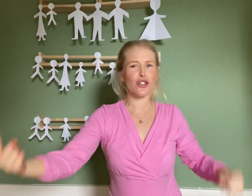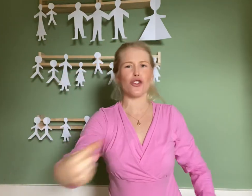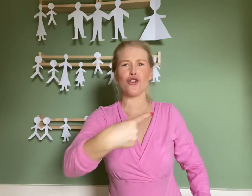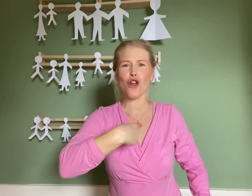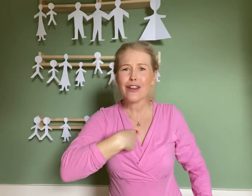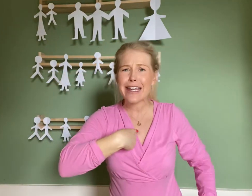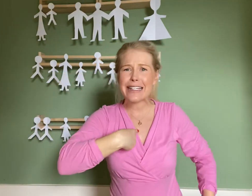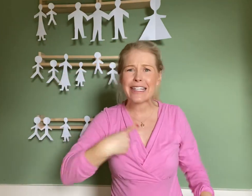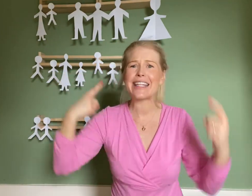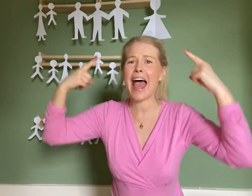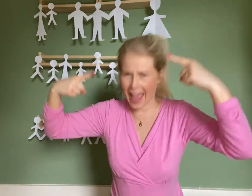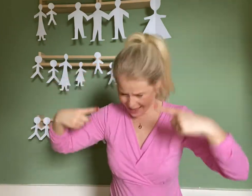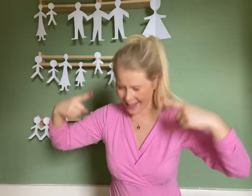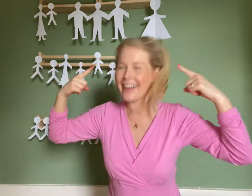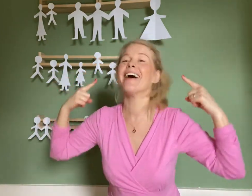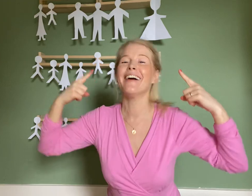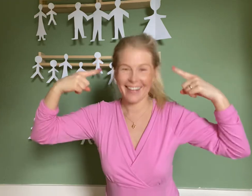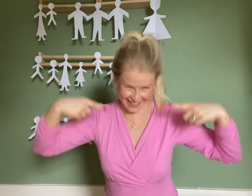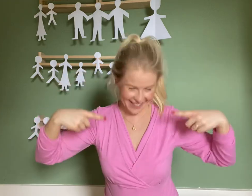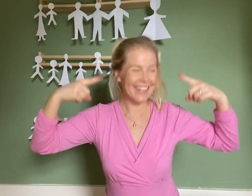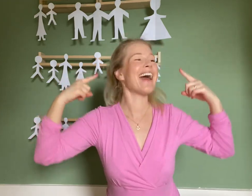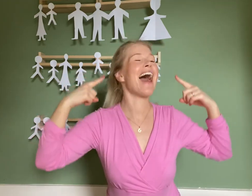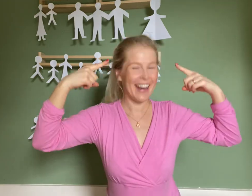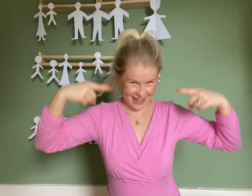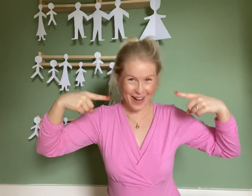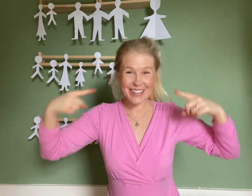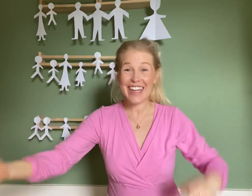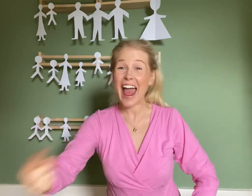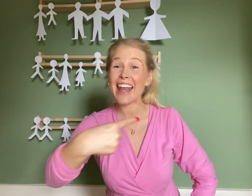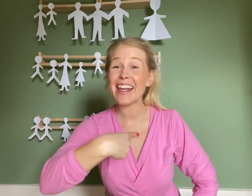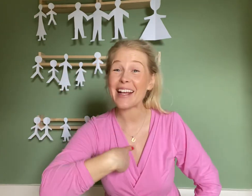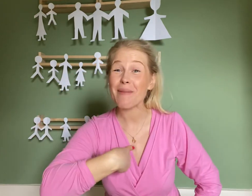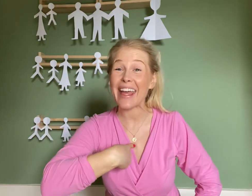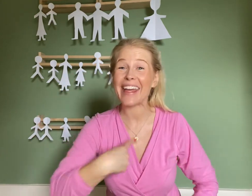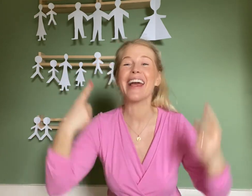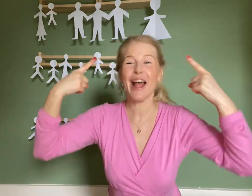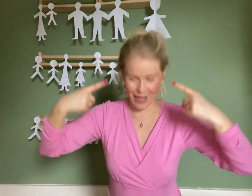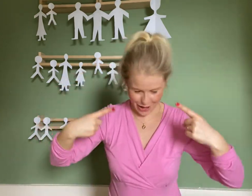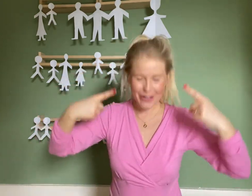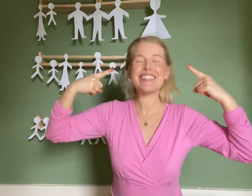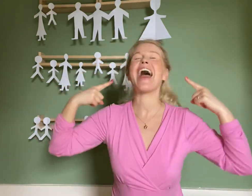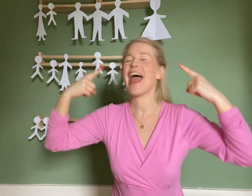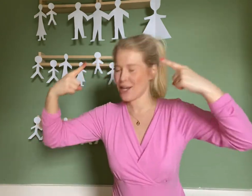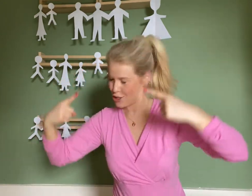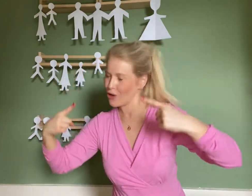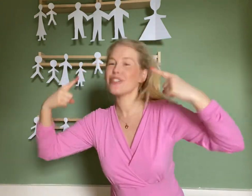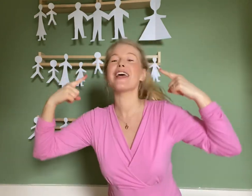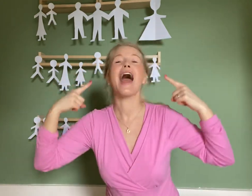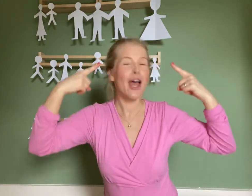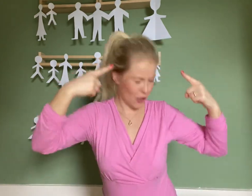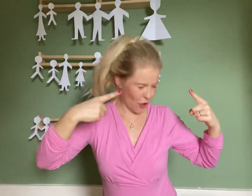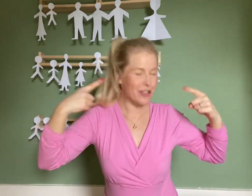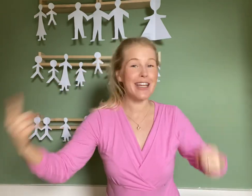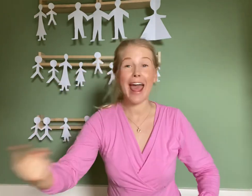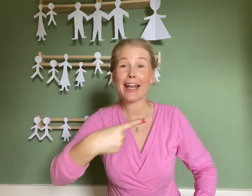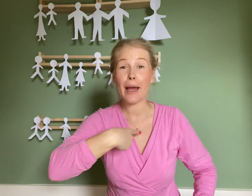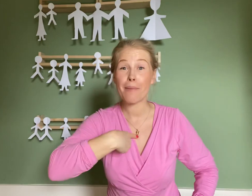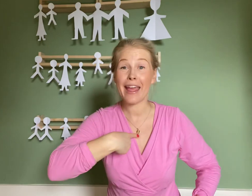nodding today. your head, nod your head, nod your head like me. Nod your head, nod your head, nod your head like me.